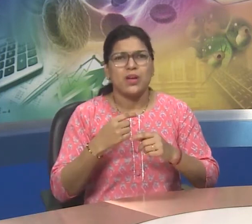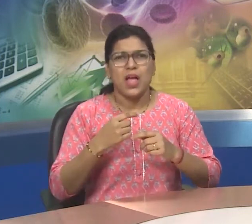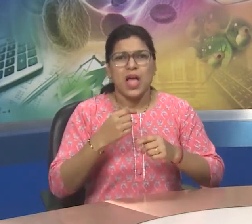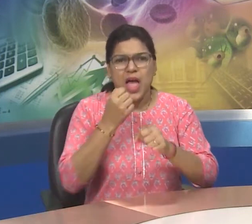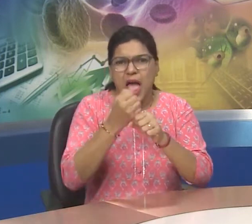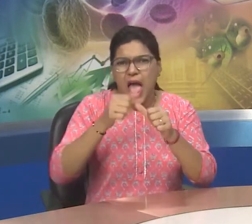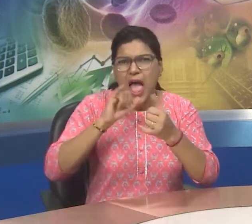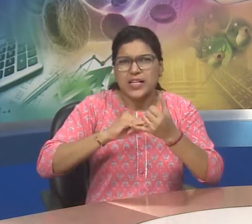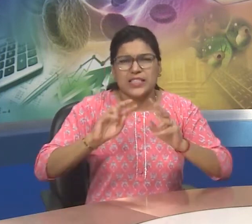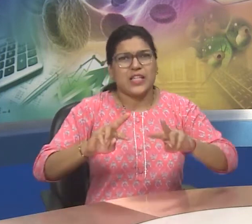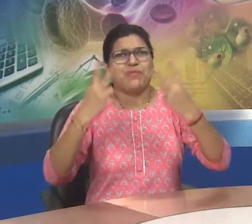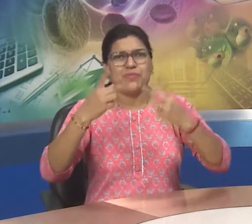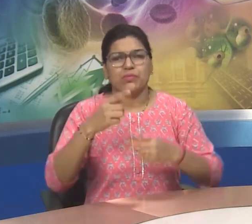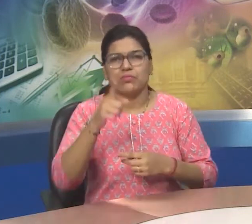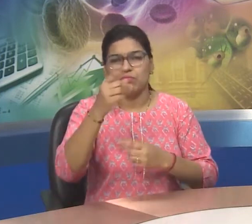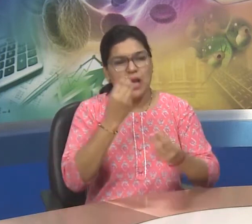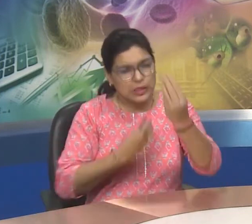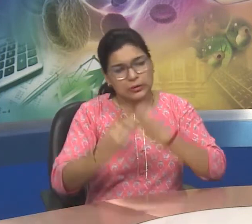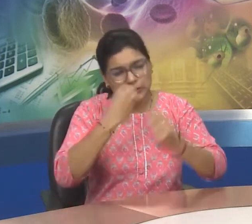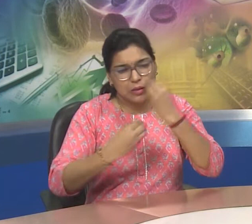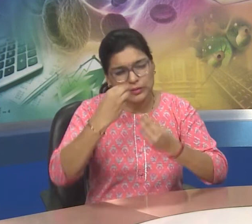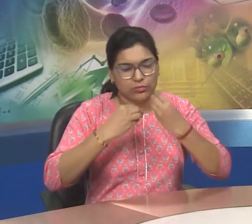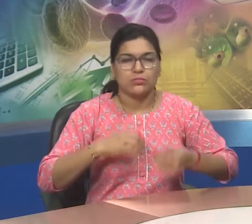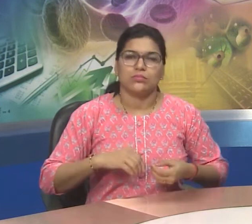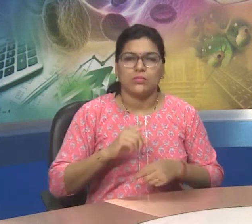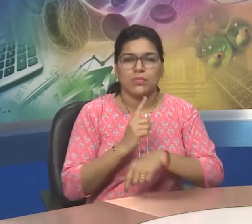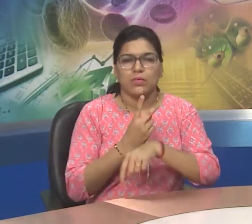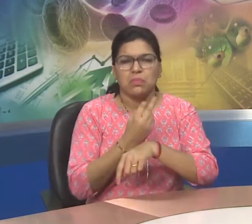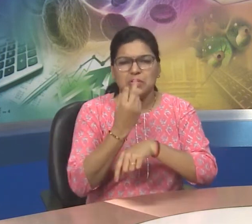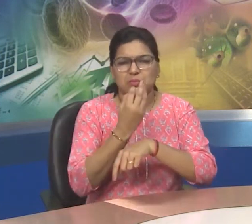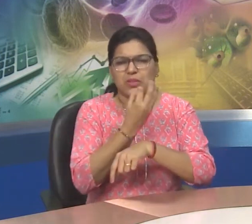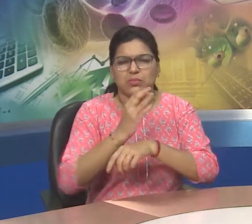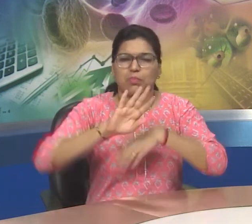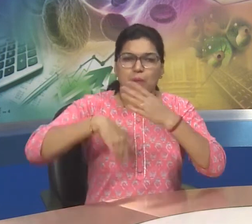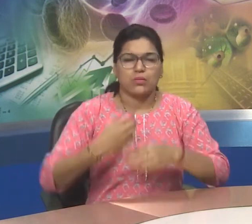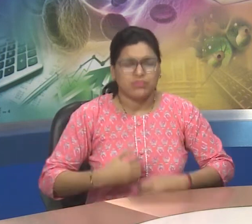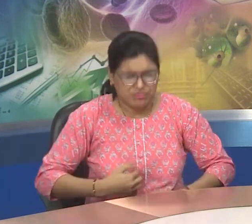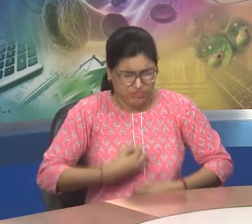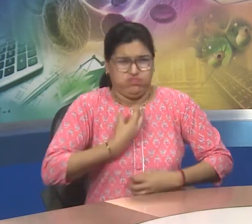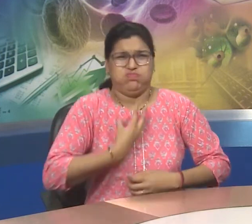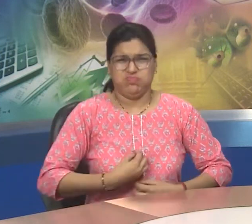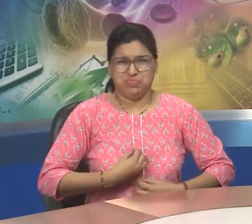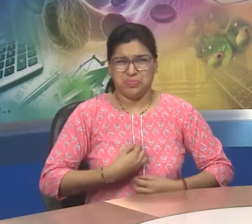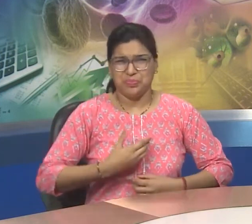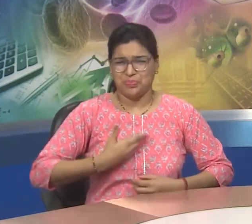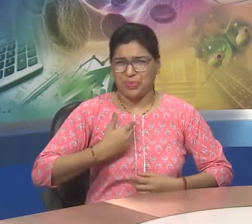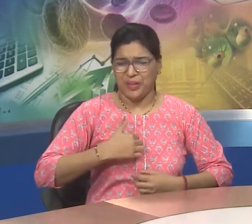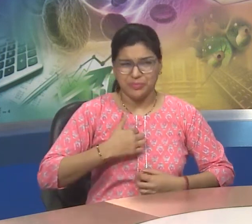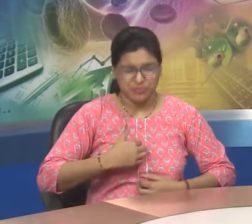Sometimes you may feel acid after eating so many oily stuff, that is